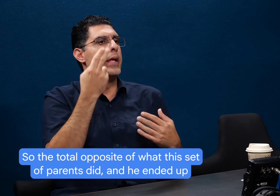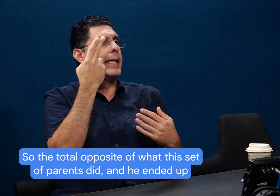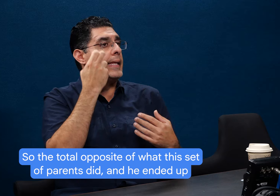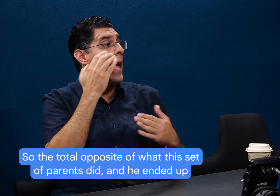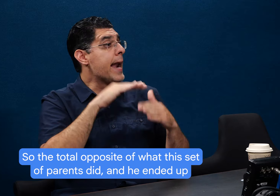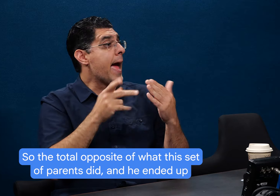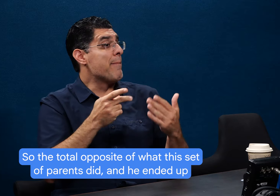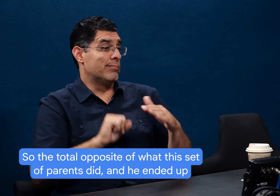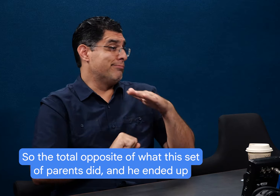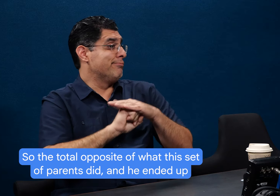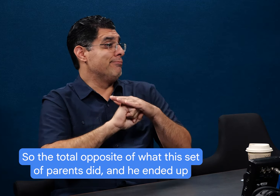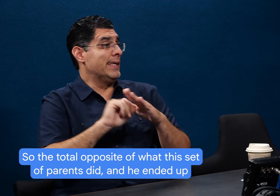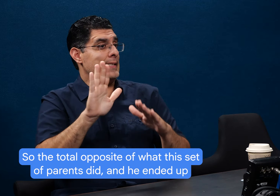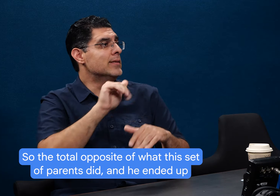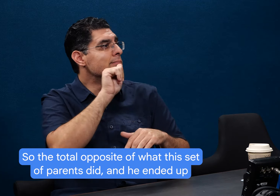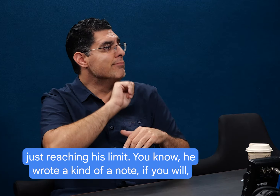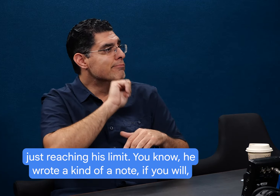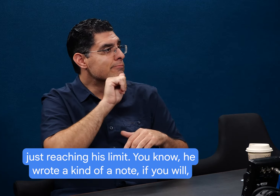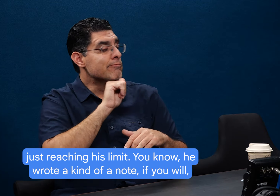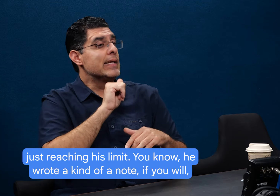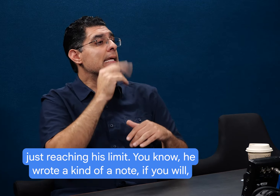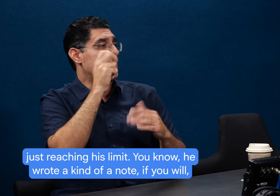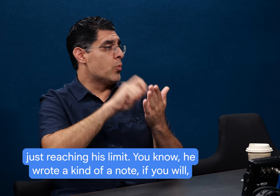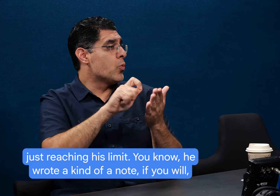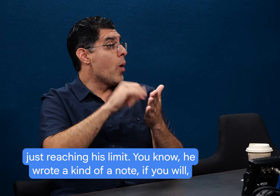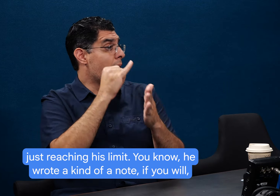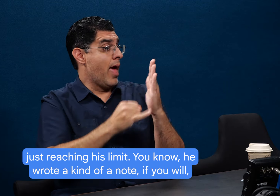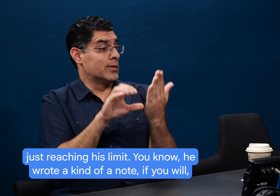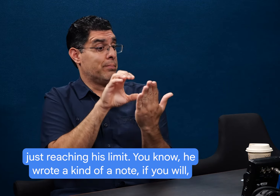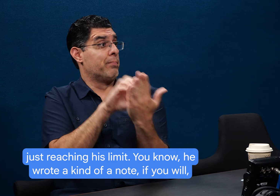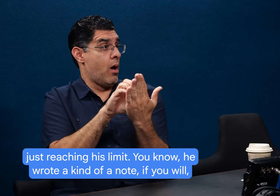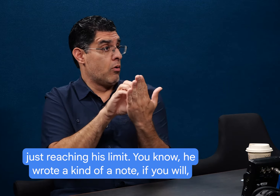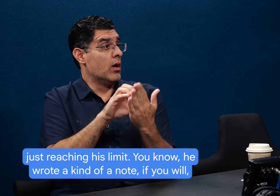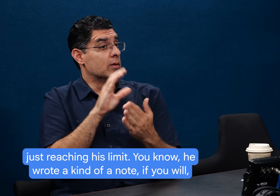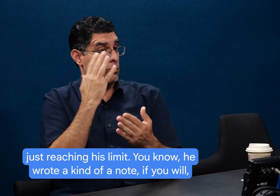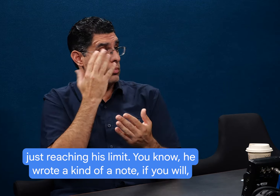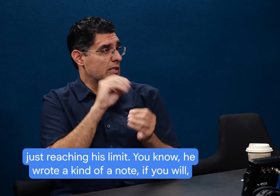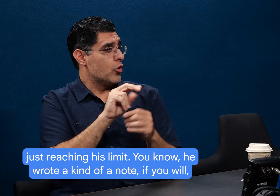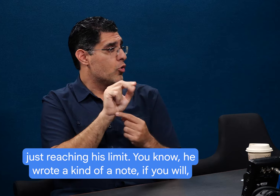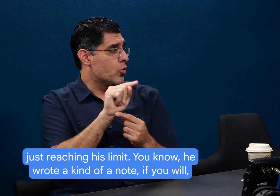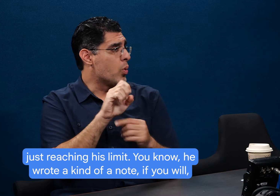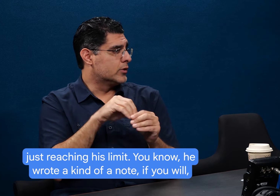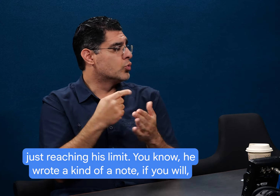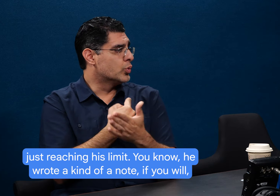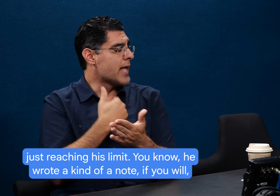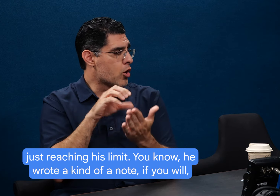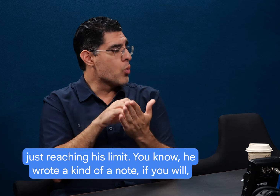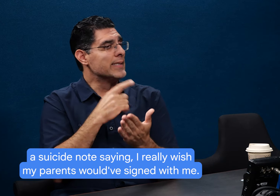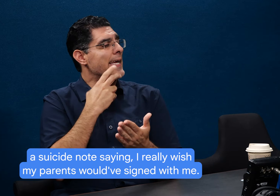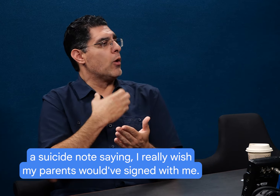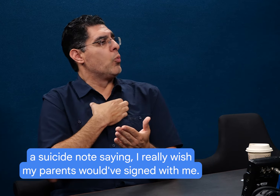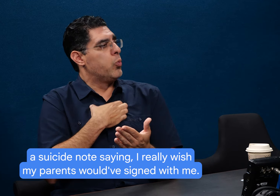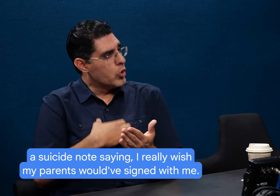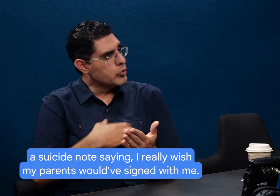total opposite of what this set of parents did. And he ended up just reaching his limit. You know, he wrote kind of a note, if you